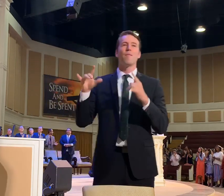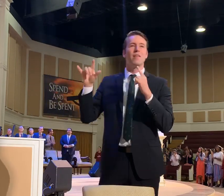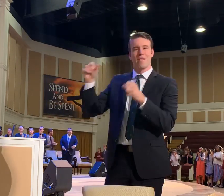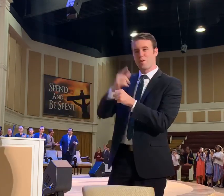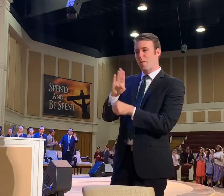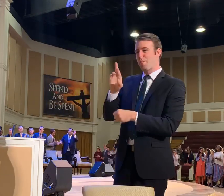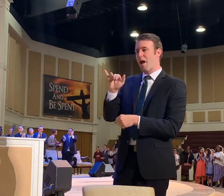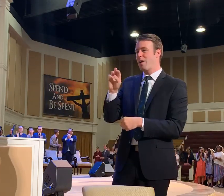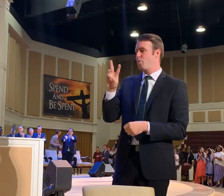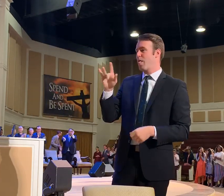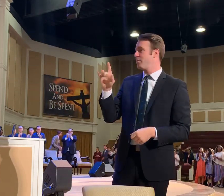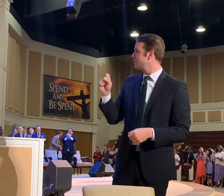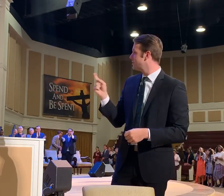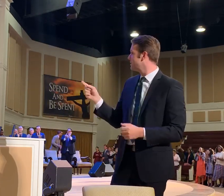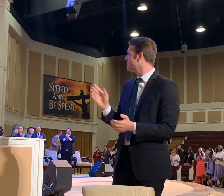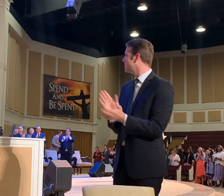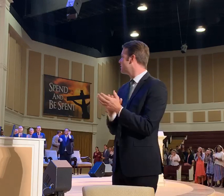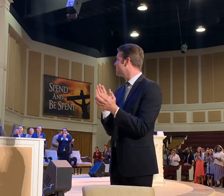Brother Brian Williams?